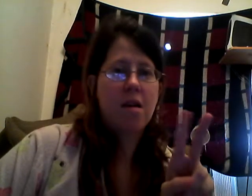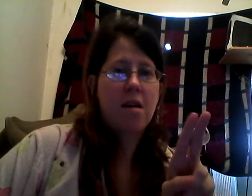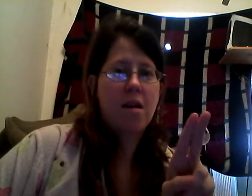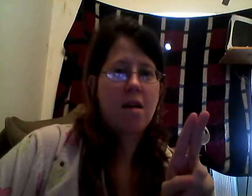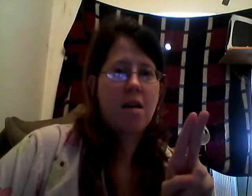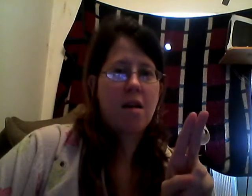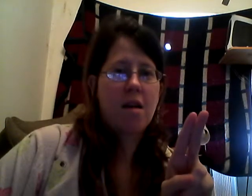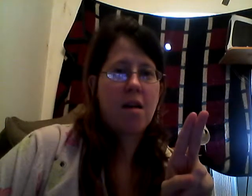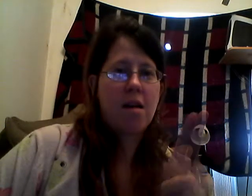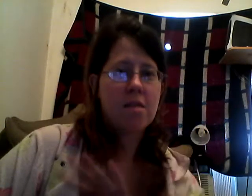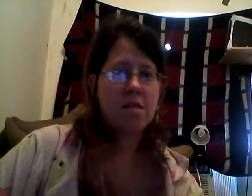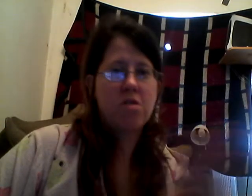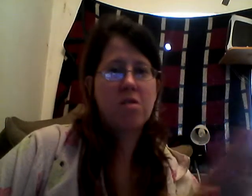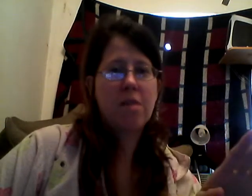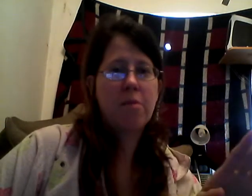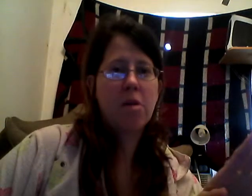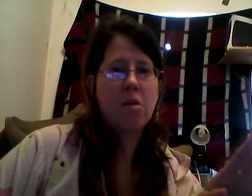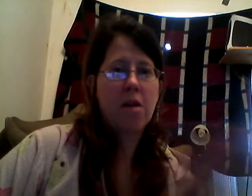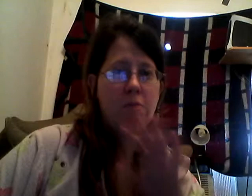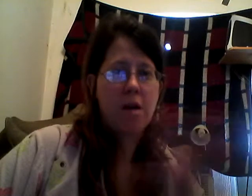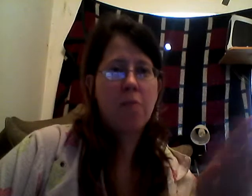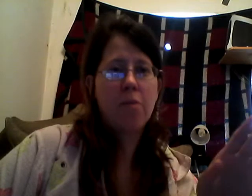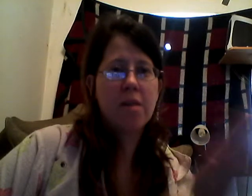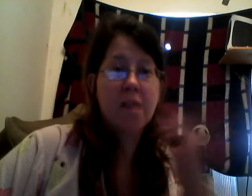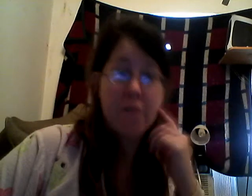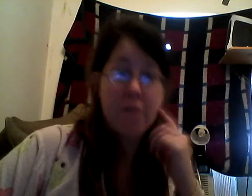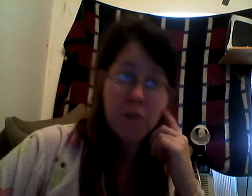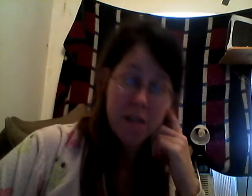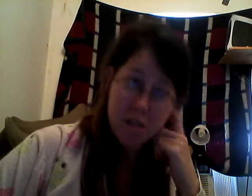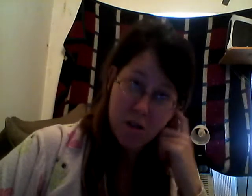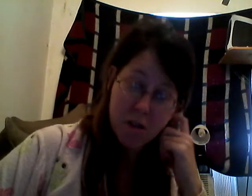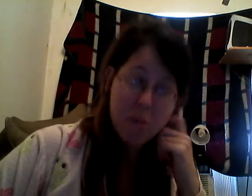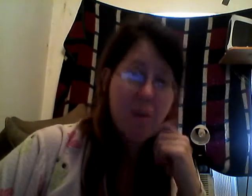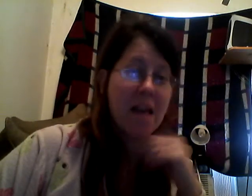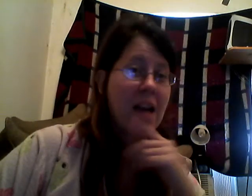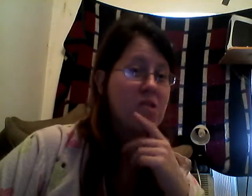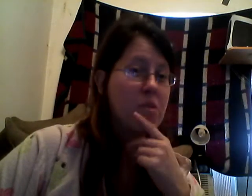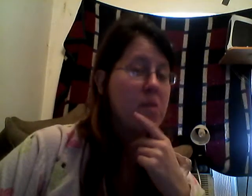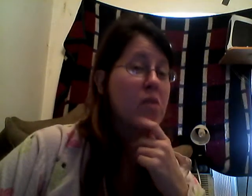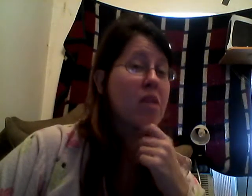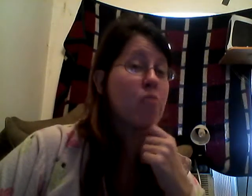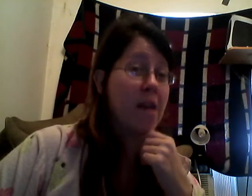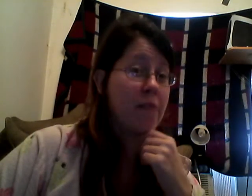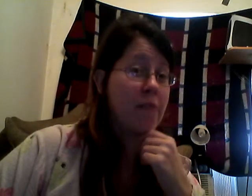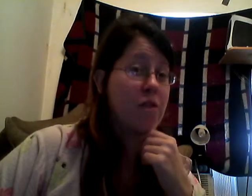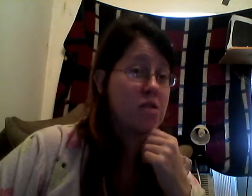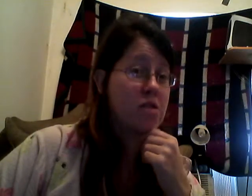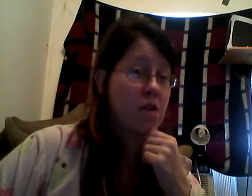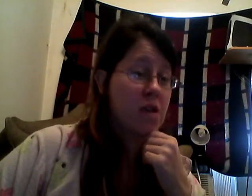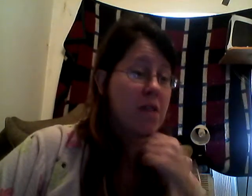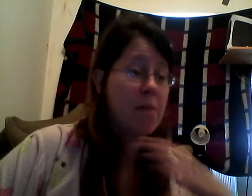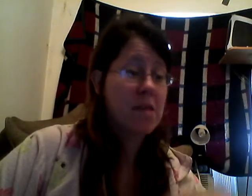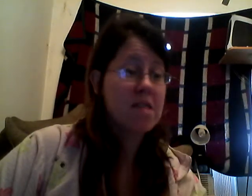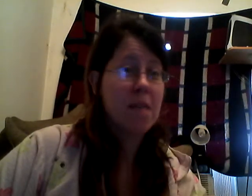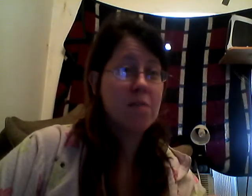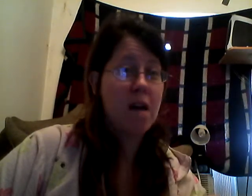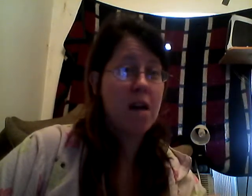because at a certain time, we got, like, right a couple weeks after Easter. Because we went, like, actually, we went the week right after Easter, about the same time